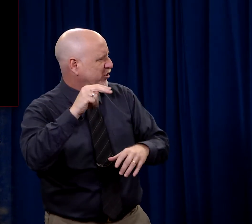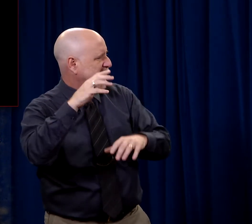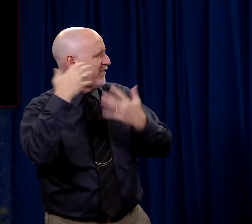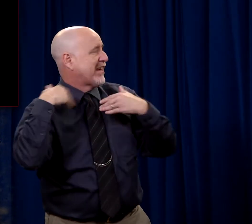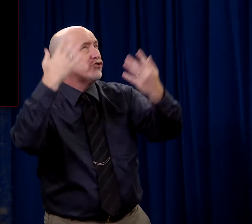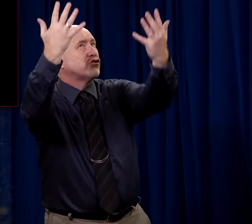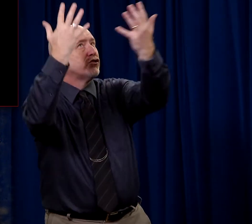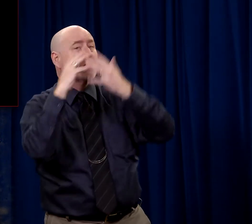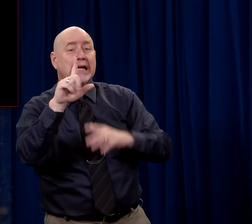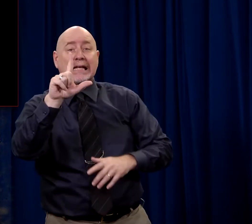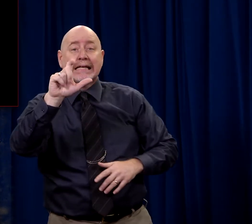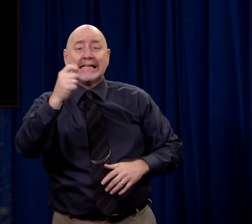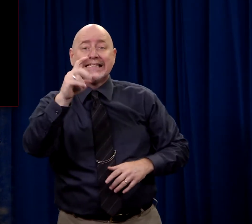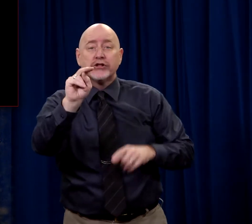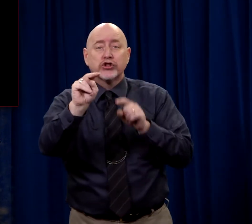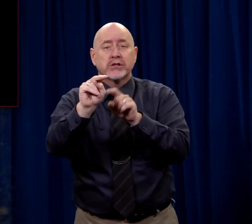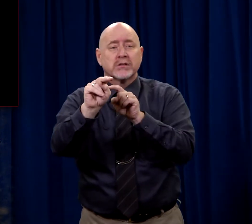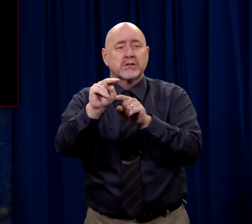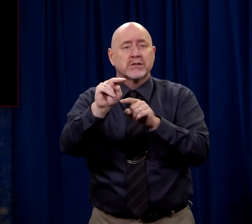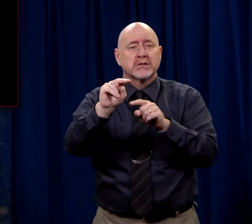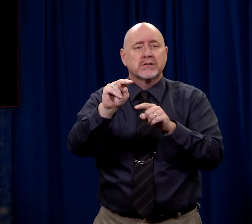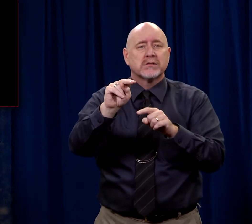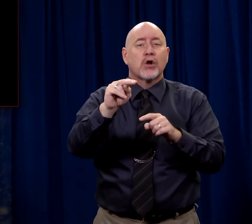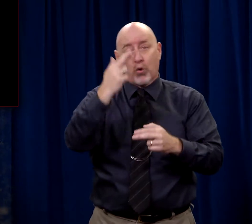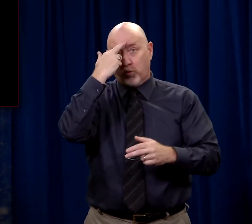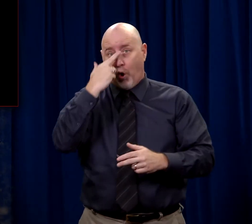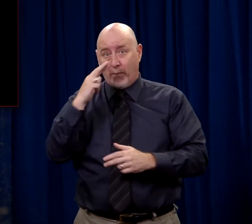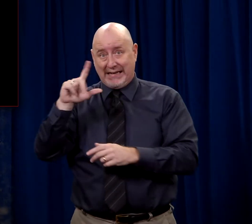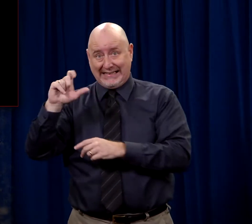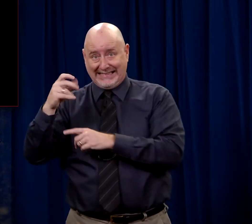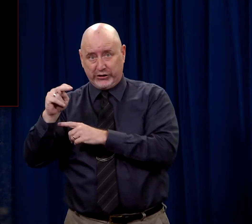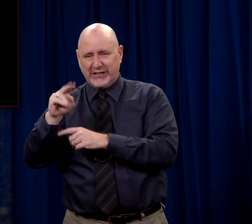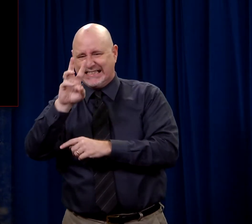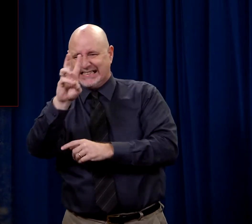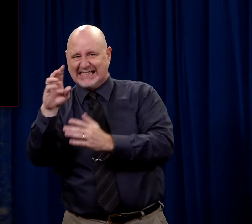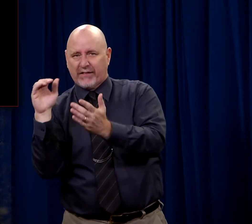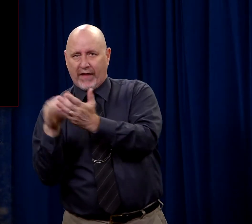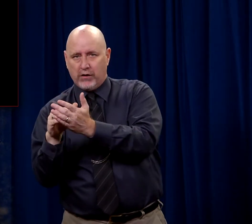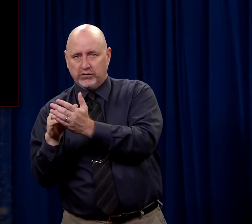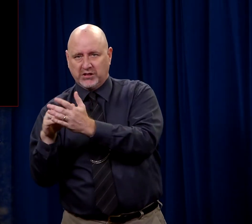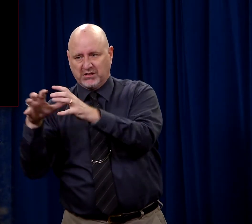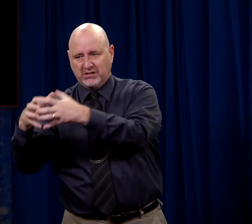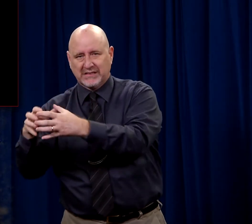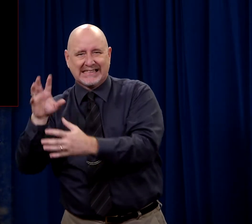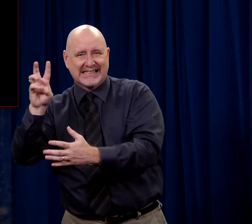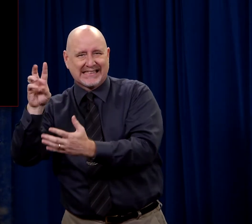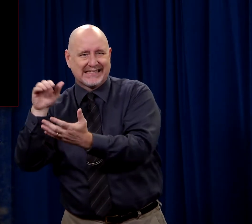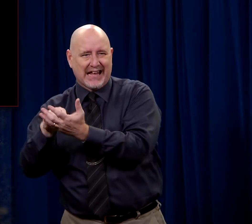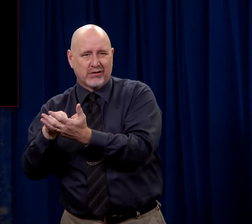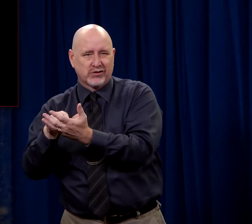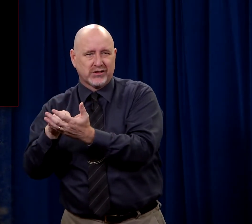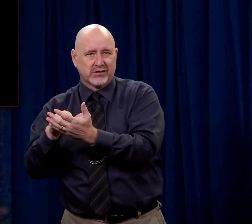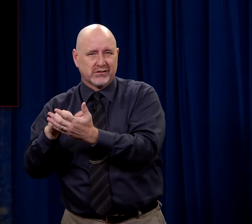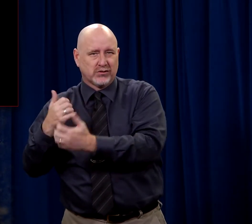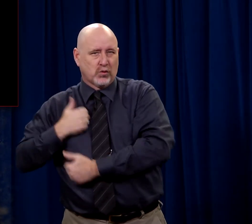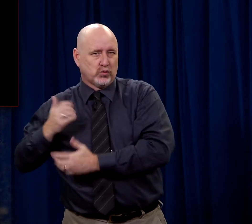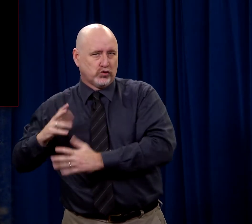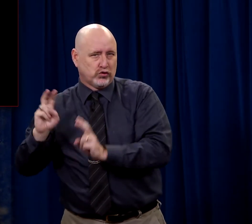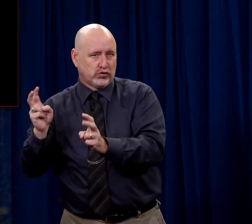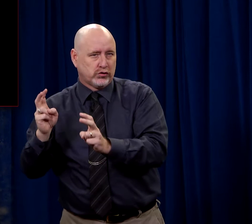my assistance? Now a legion is, well, a Roman legion is six thousand. Six thousand.